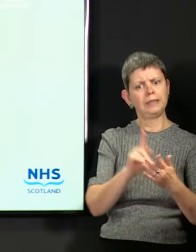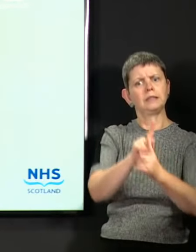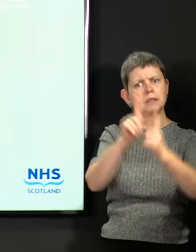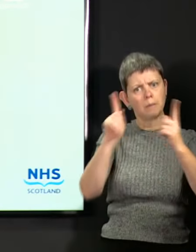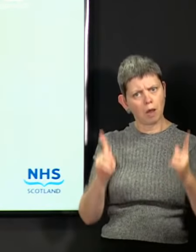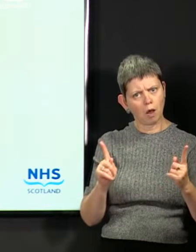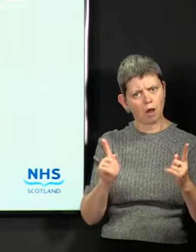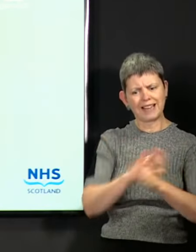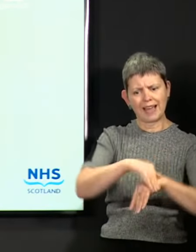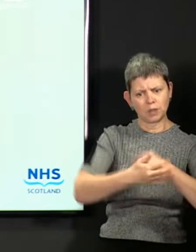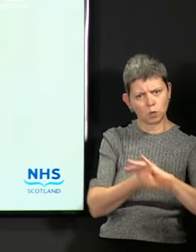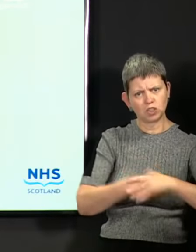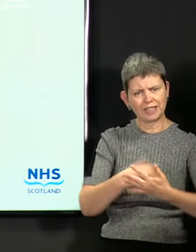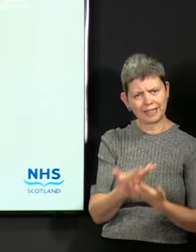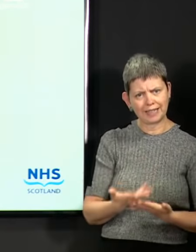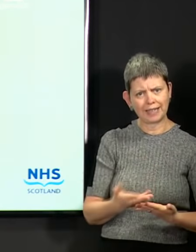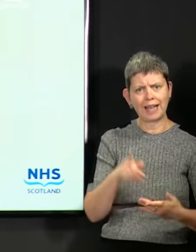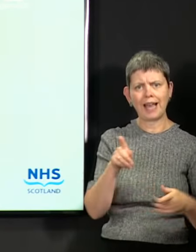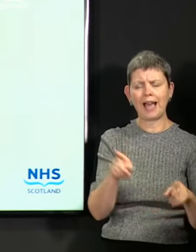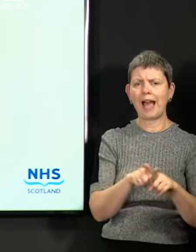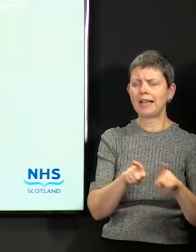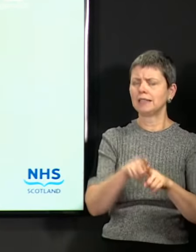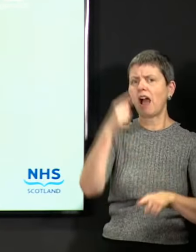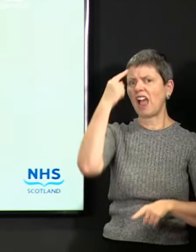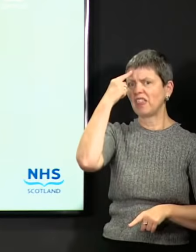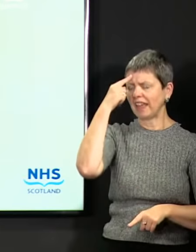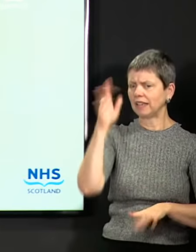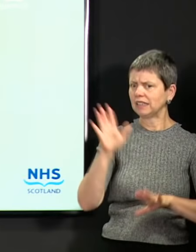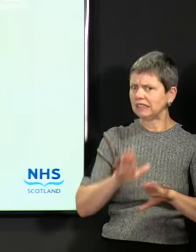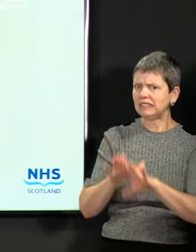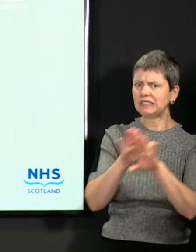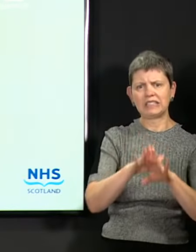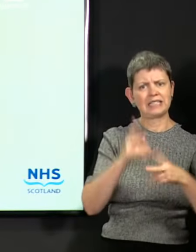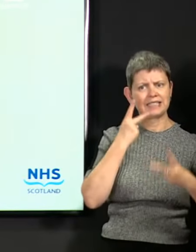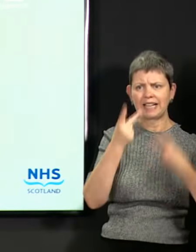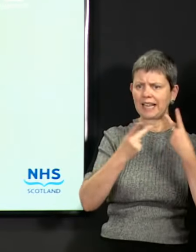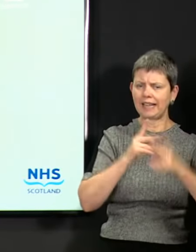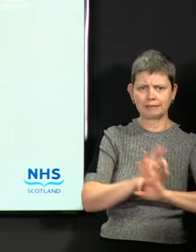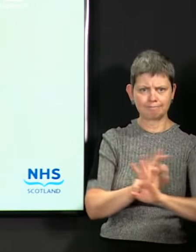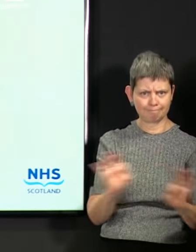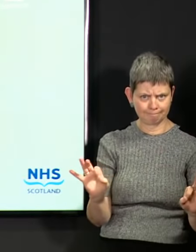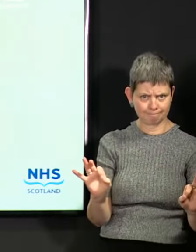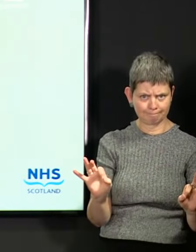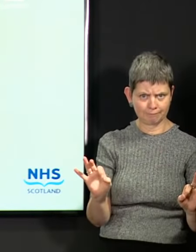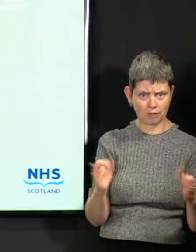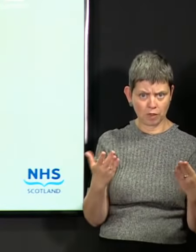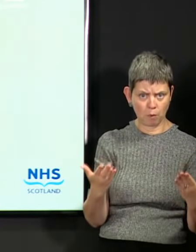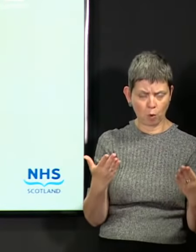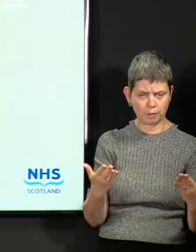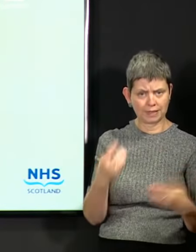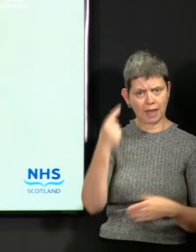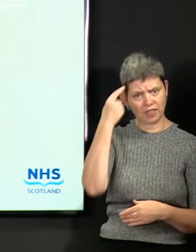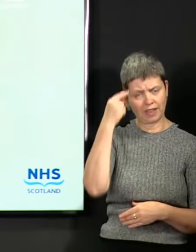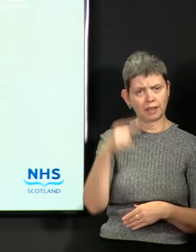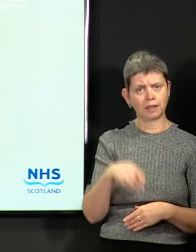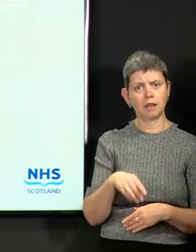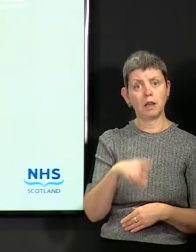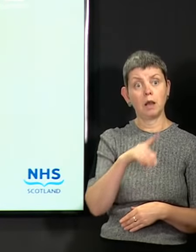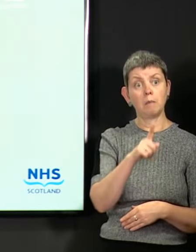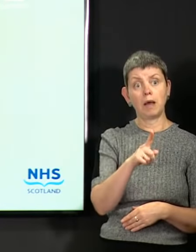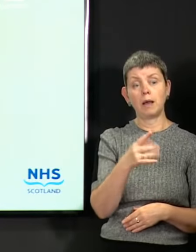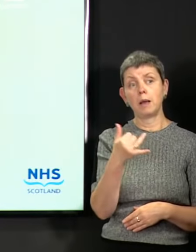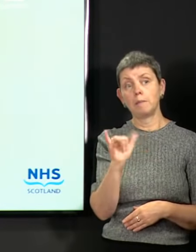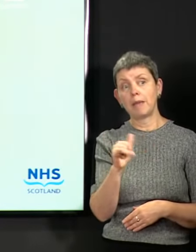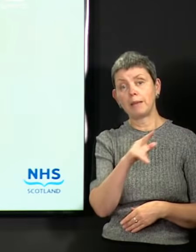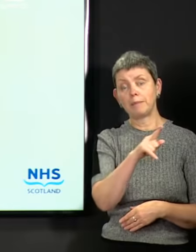probably, I think, no communal singing for now. And the other thing I would mention is you need to go to perhaps some different churches, Tom,